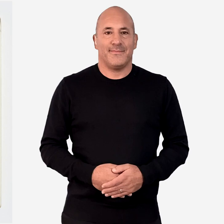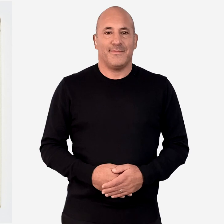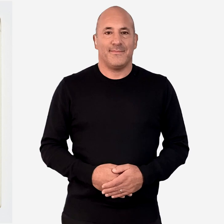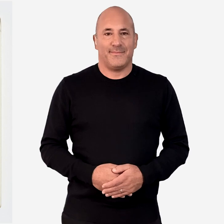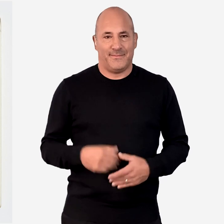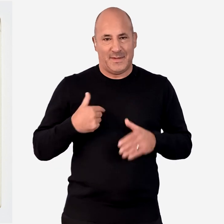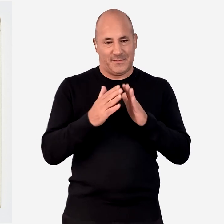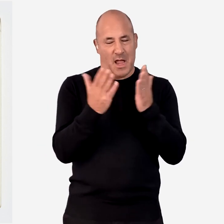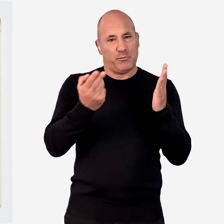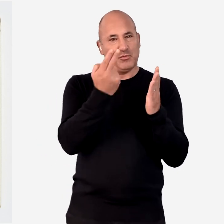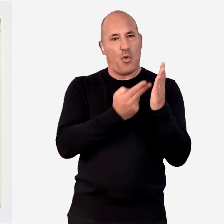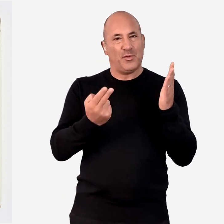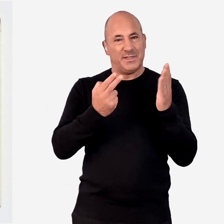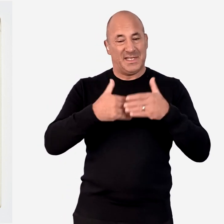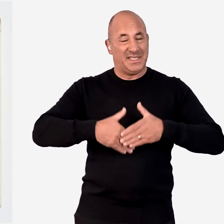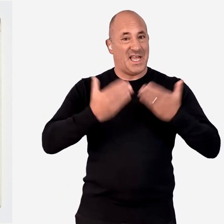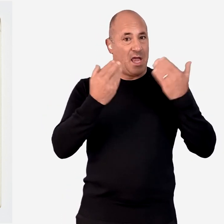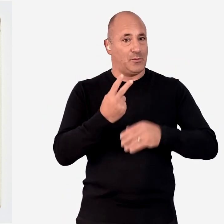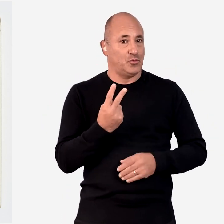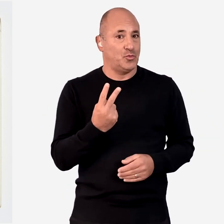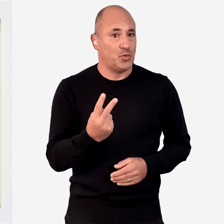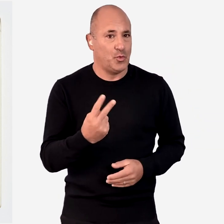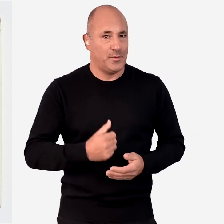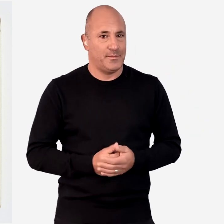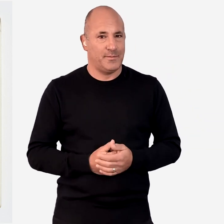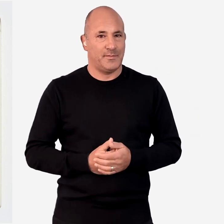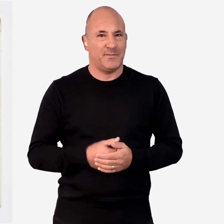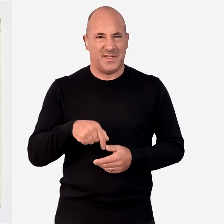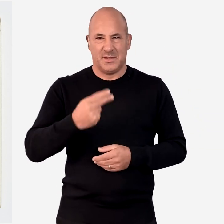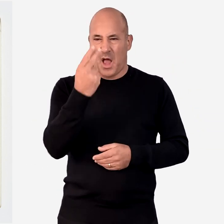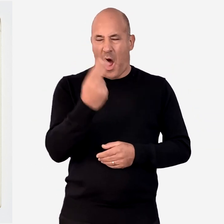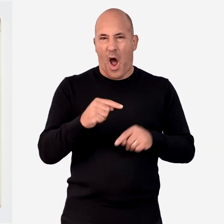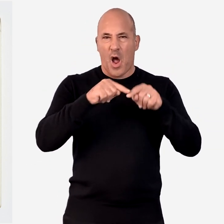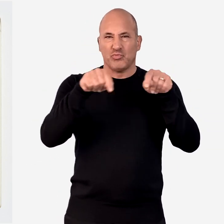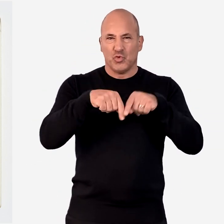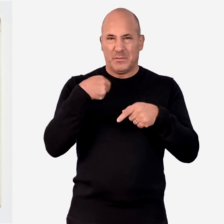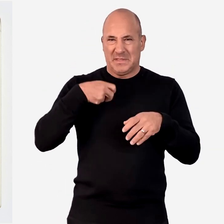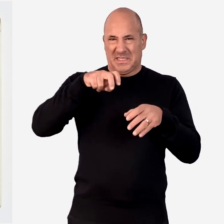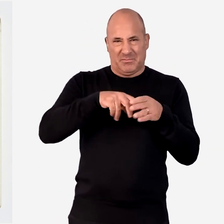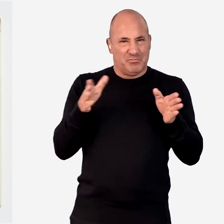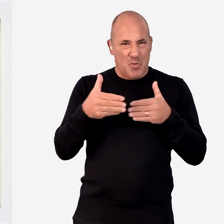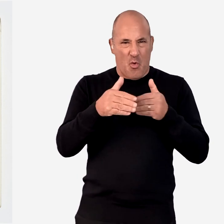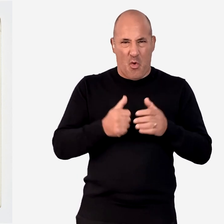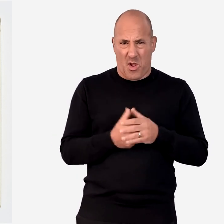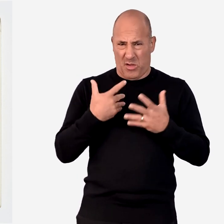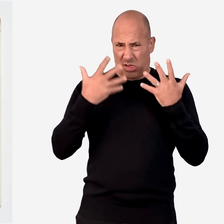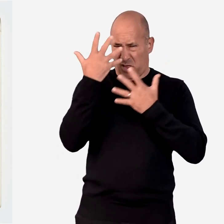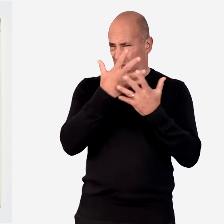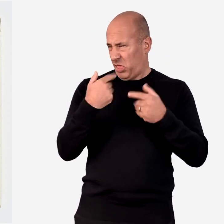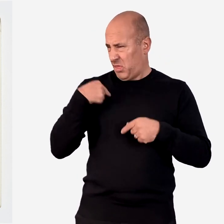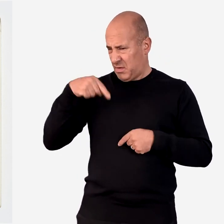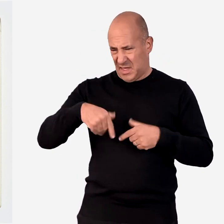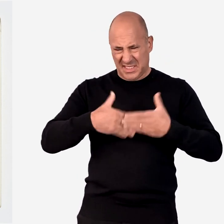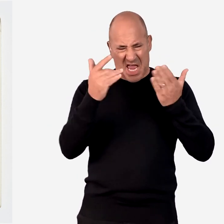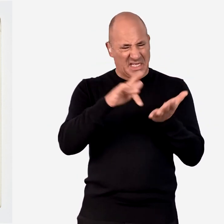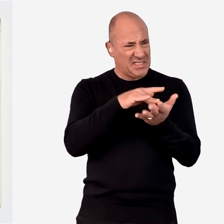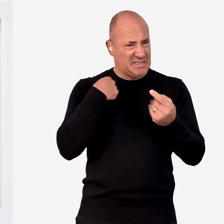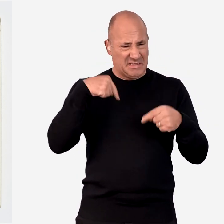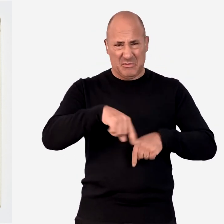Diary drawings, day two. I was sitting in this little art room, absolutely bewildered as to what I was doing in